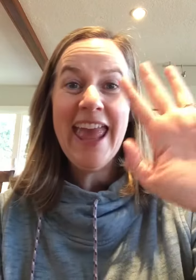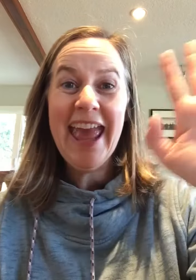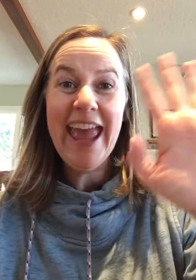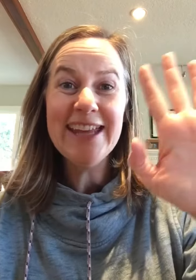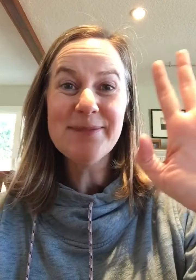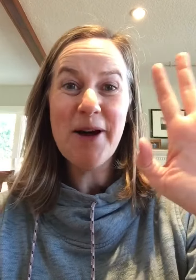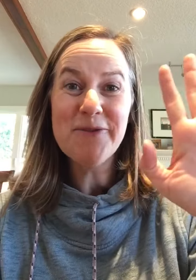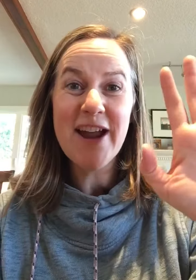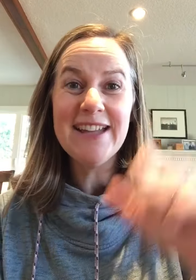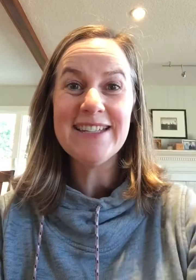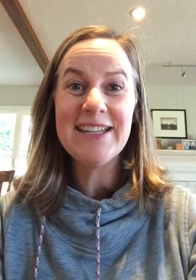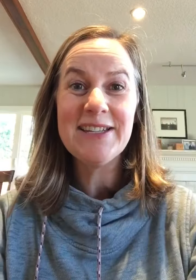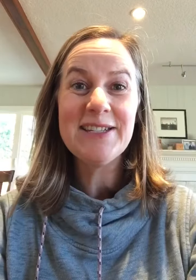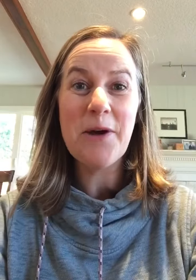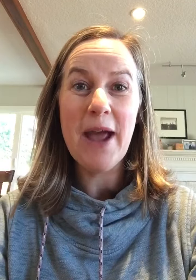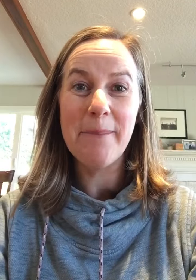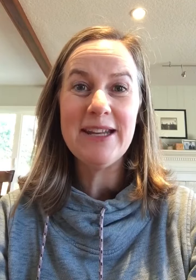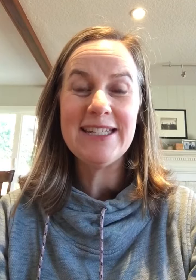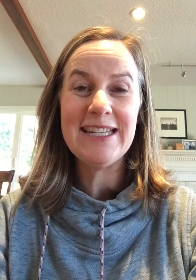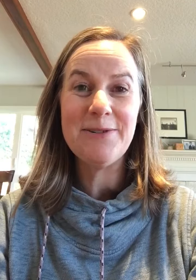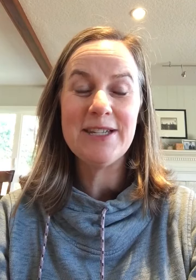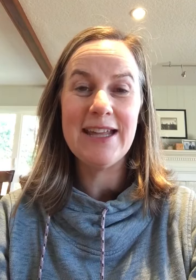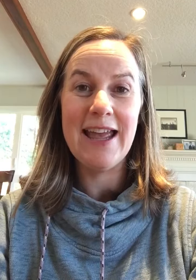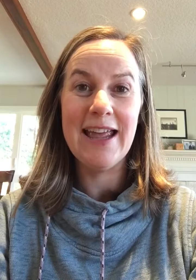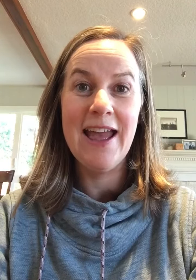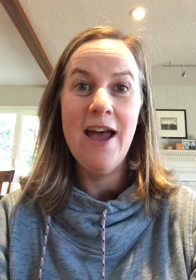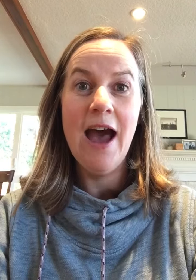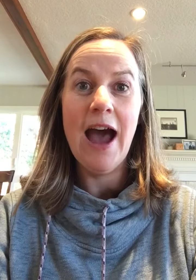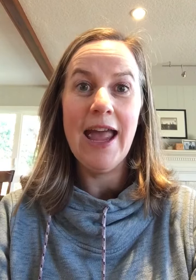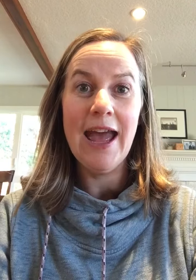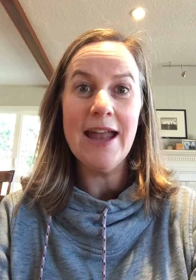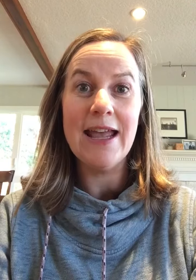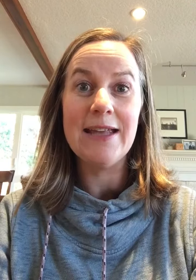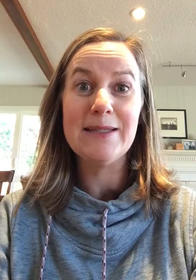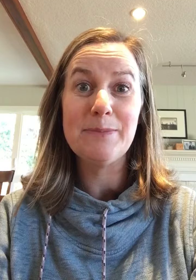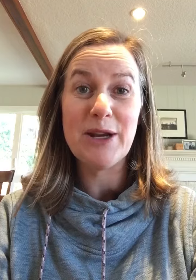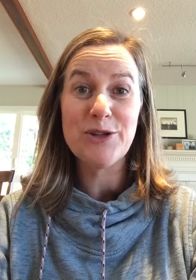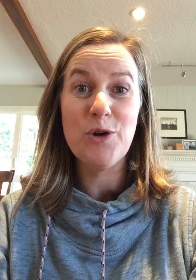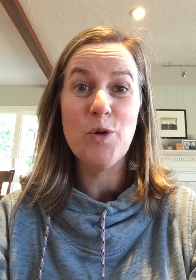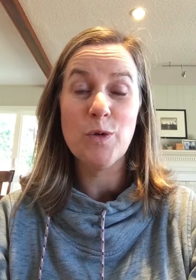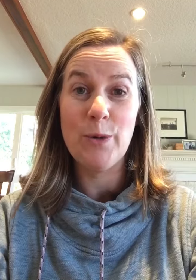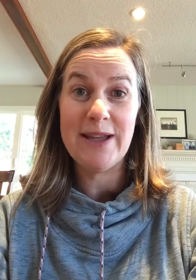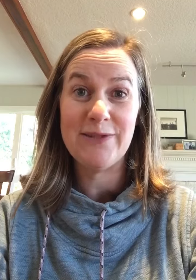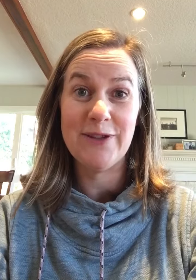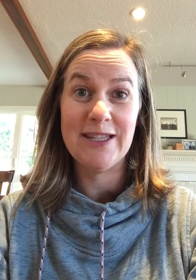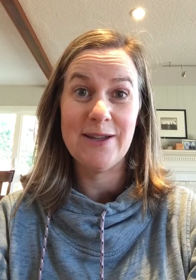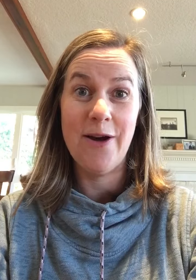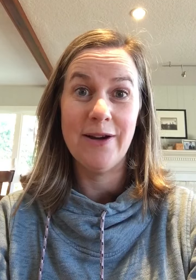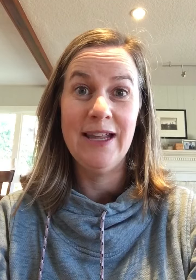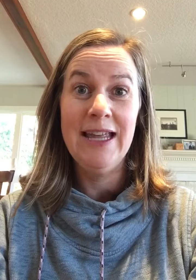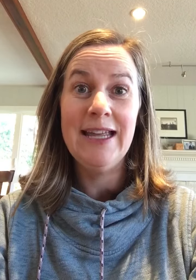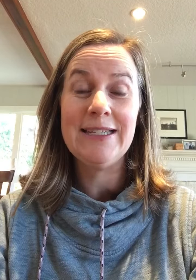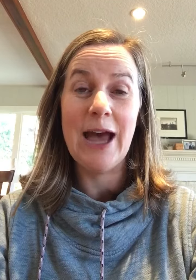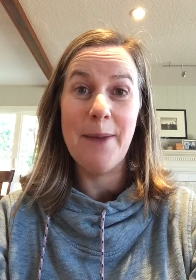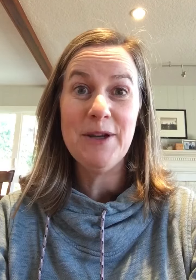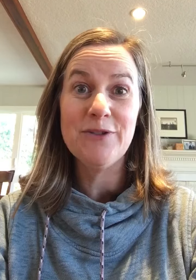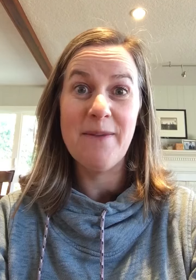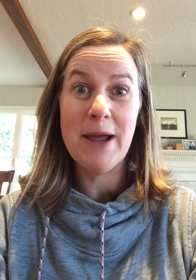Hey small friends! So happy to see you today. I had a special request for this song. It's I'm Gonna Drive My